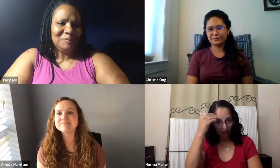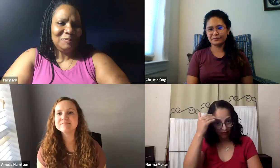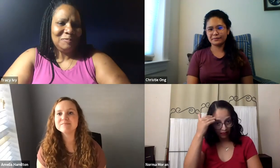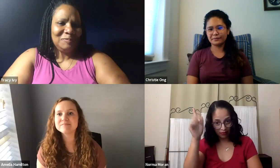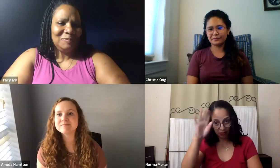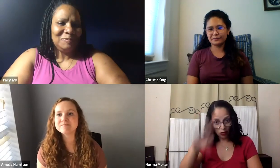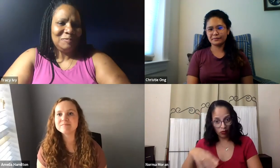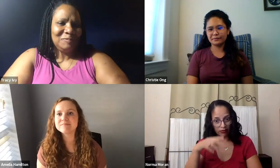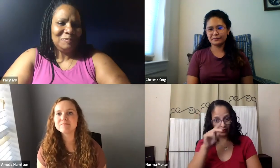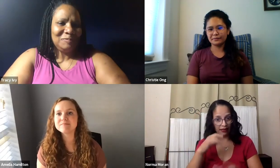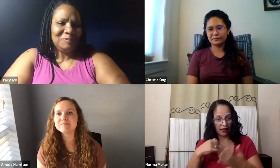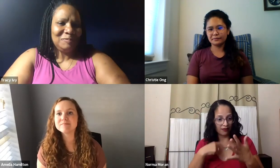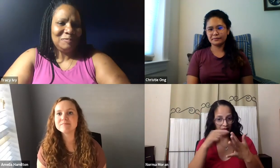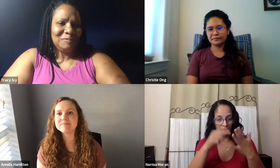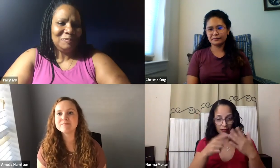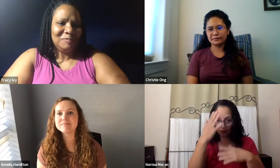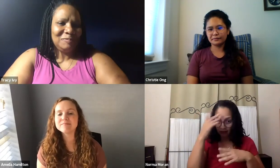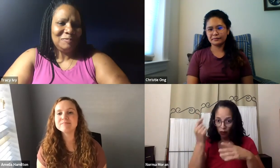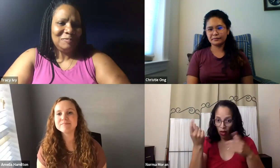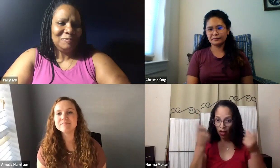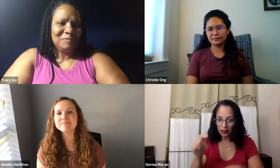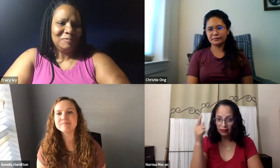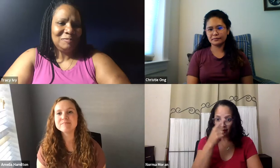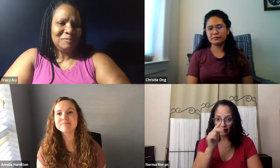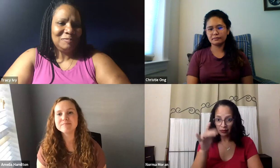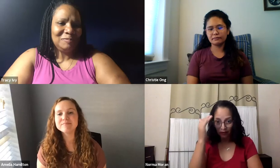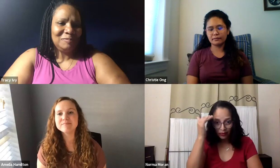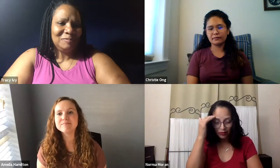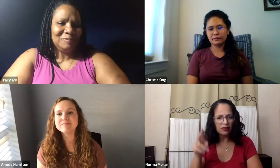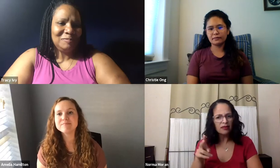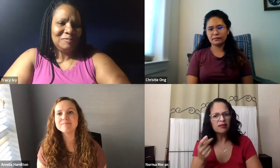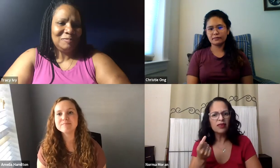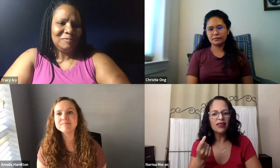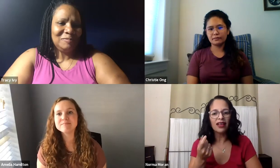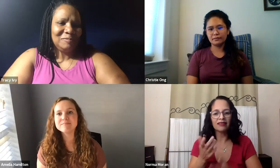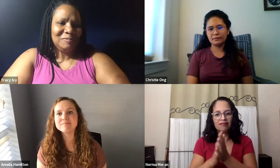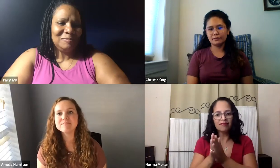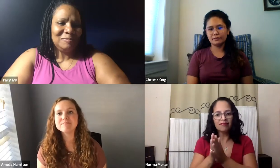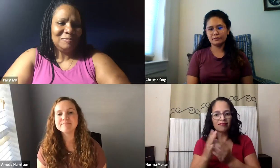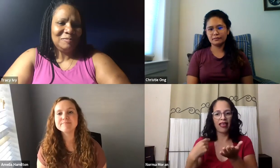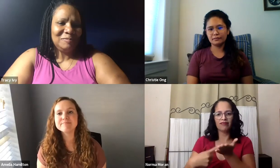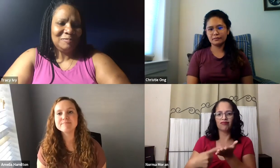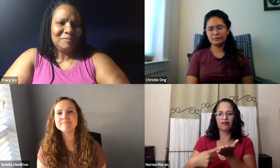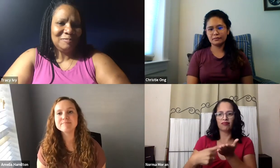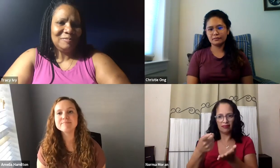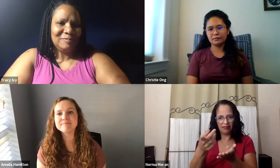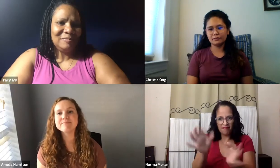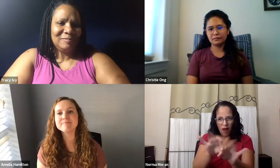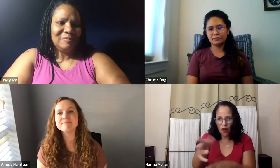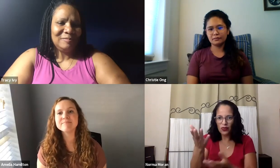You know, I would just start the conversation. Like, do you know all of these fantastic benefits that NTID has available to their alumni? And really